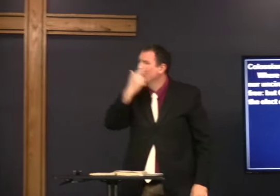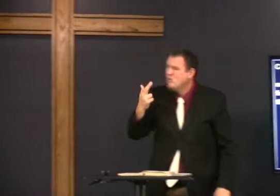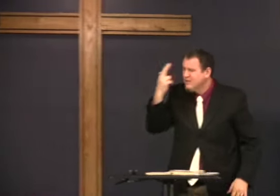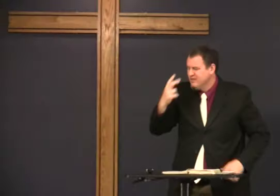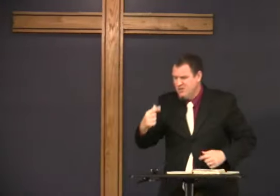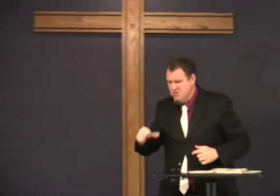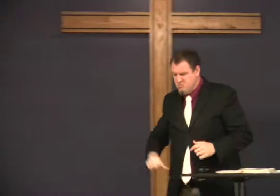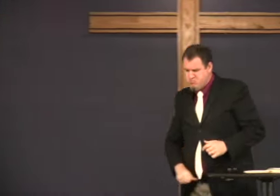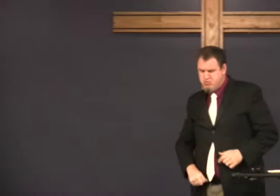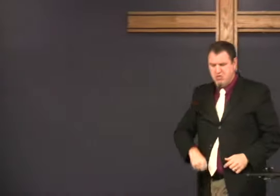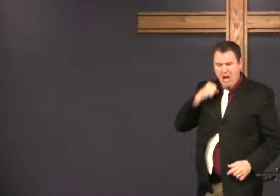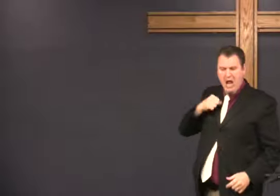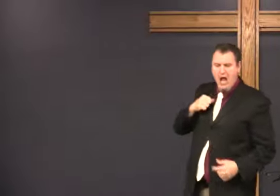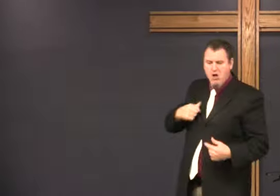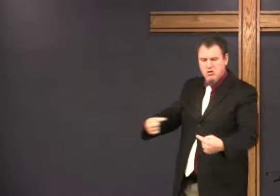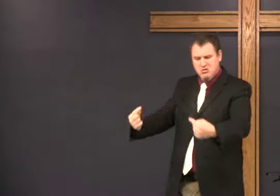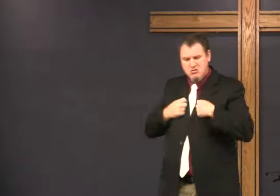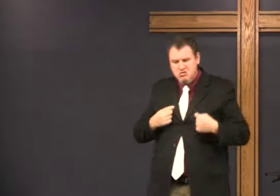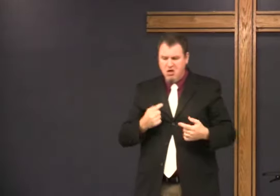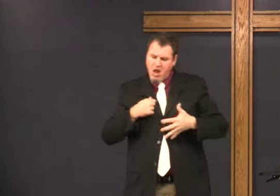There's no reason for pride.